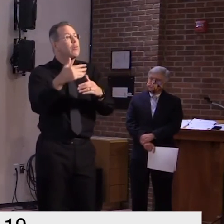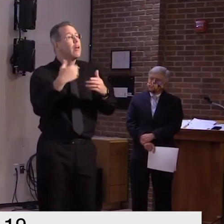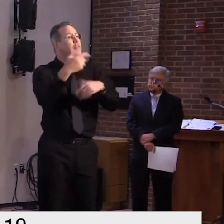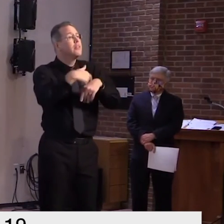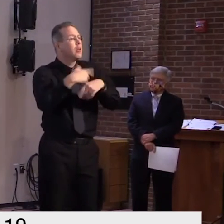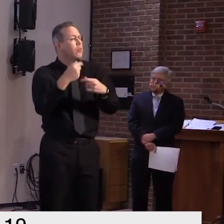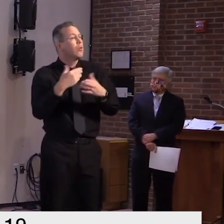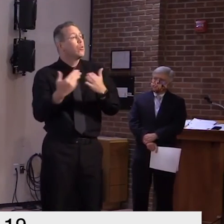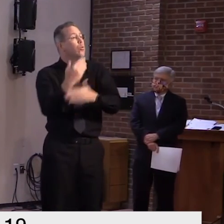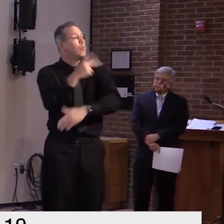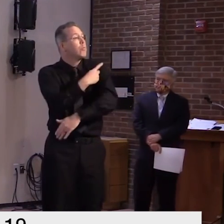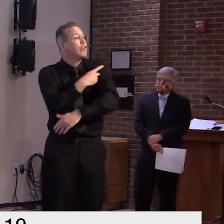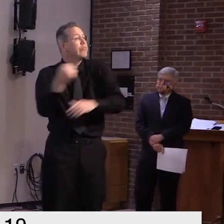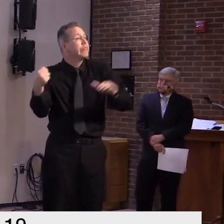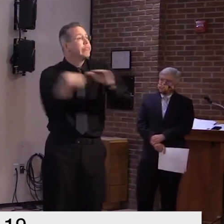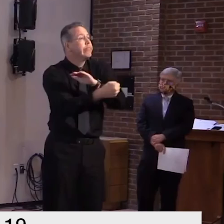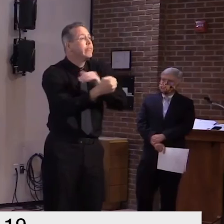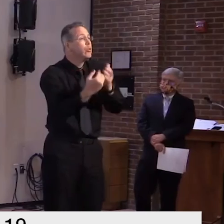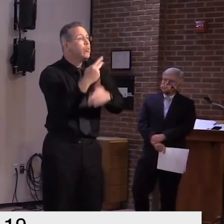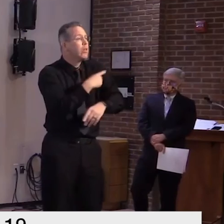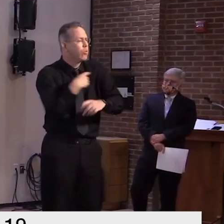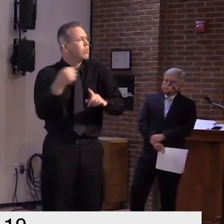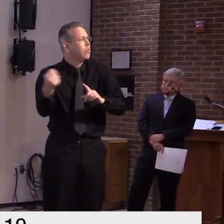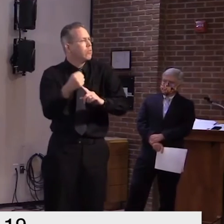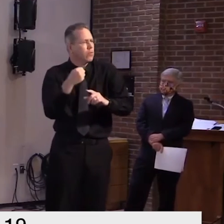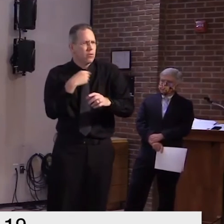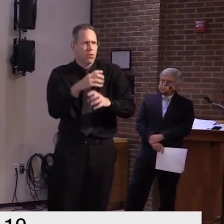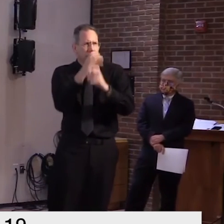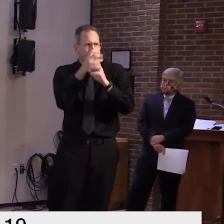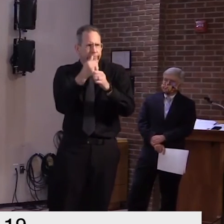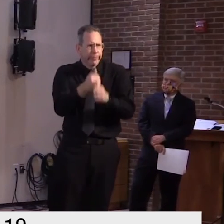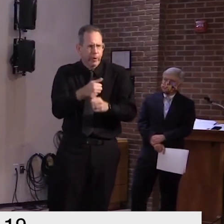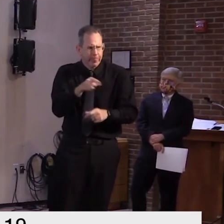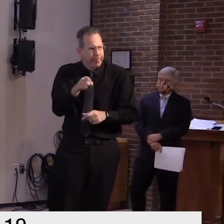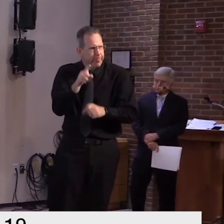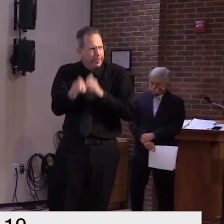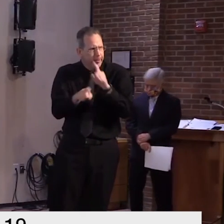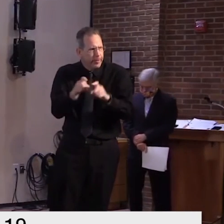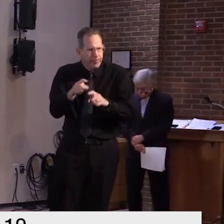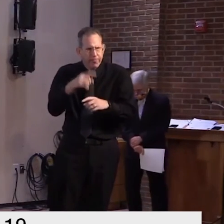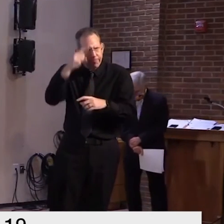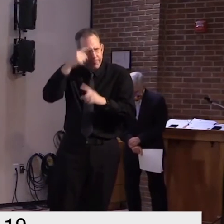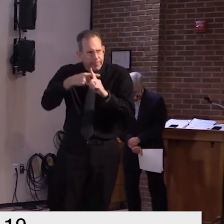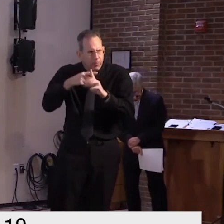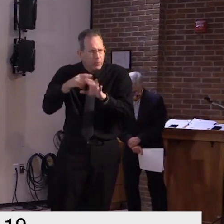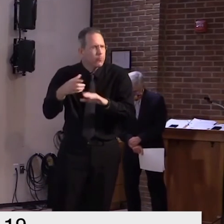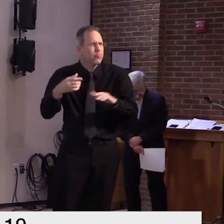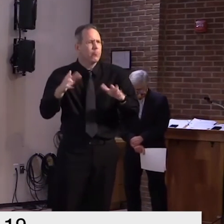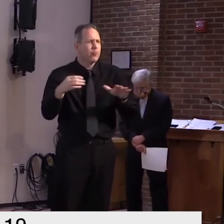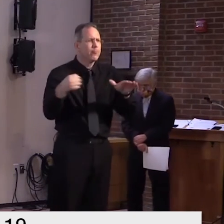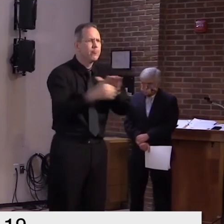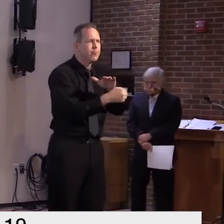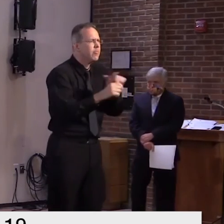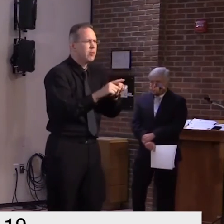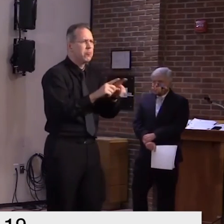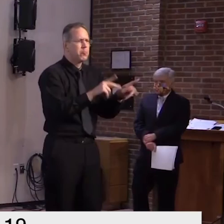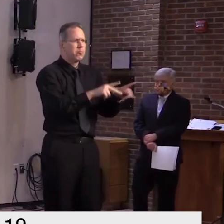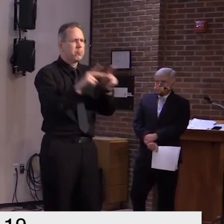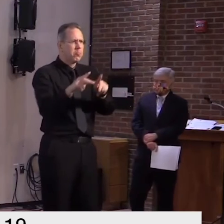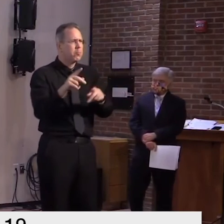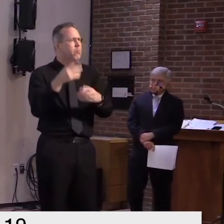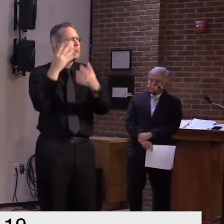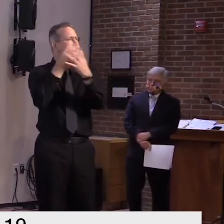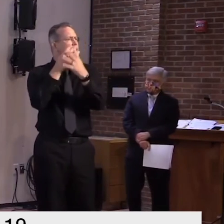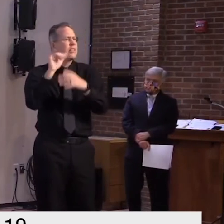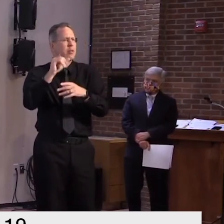fortunately was identified essentially at the time of arrival and was appropriately quarantined same logic